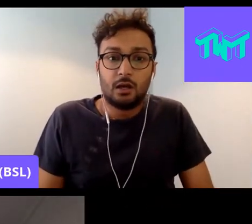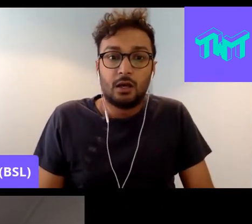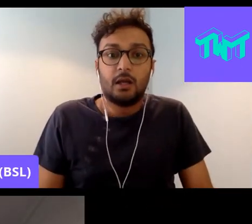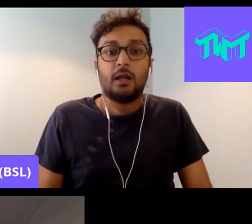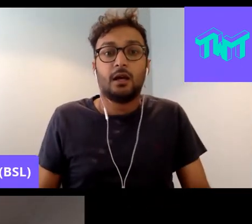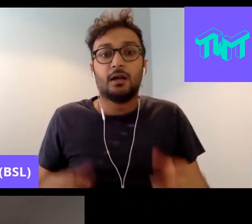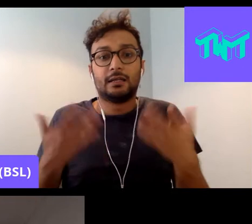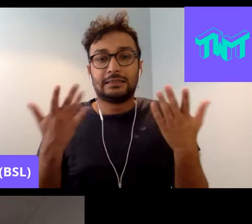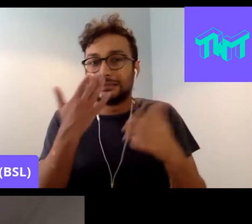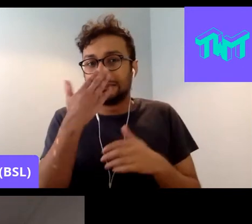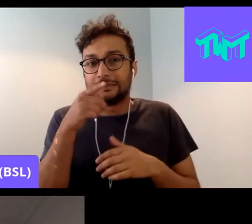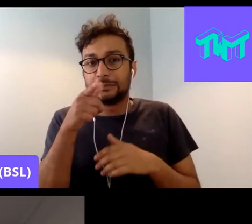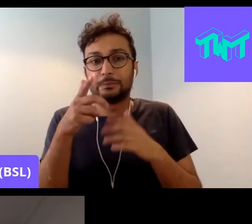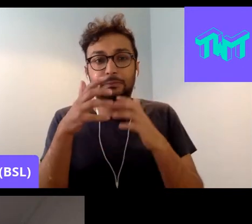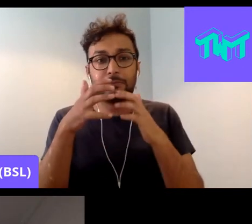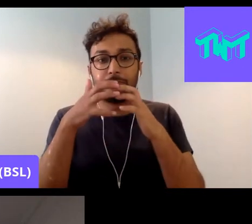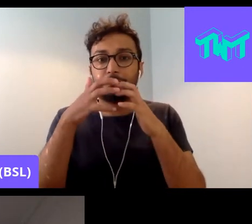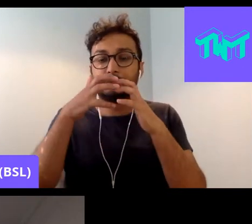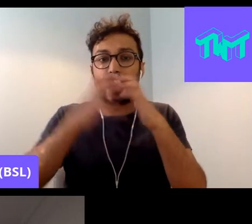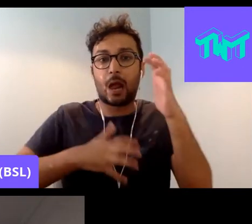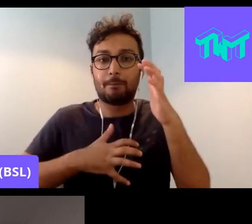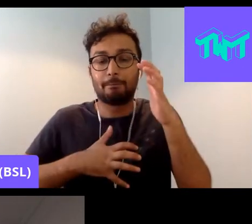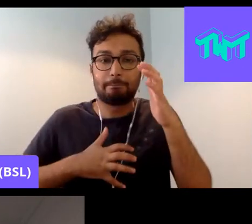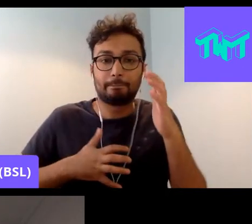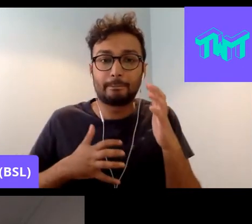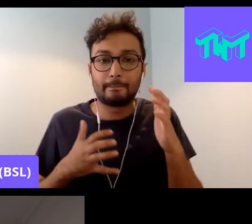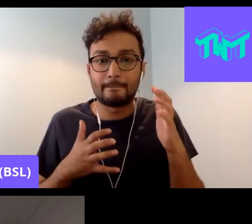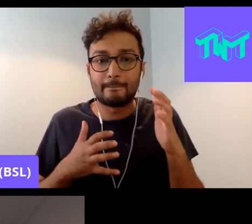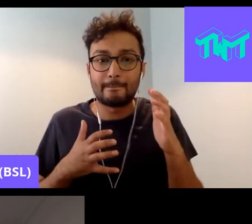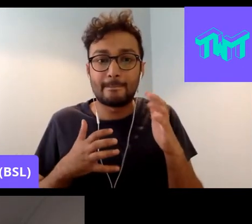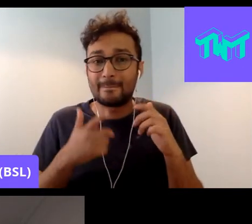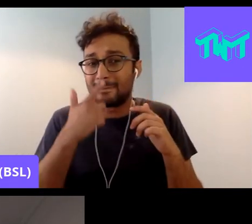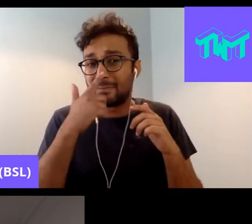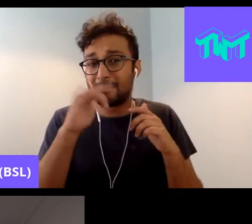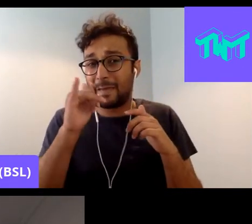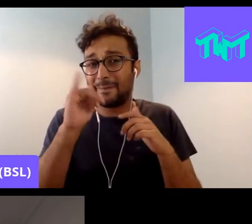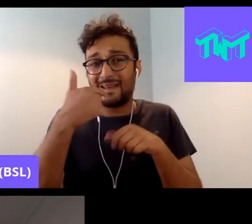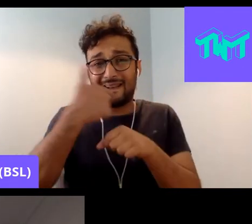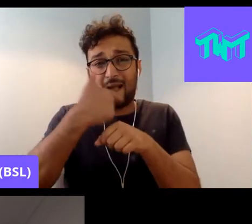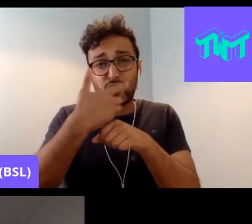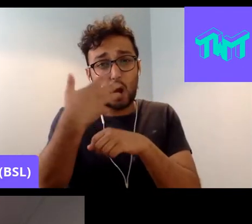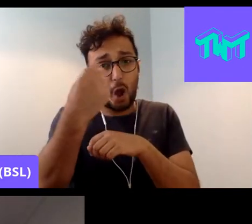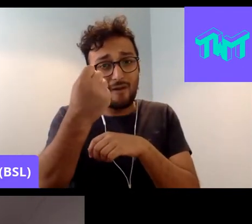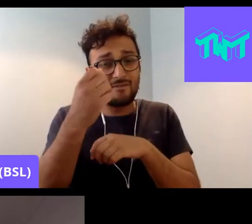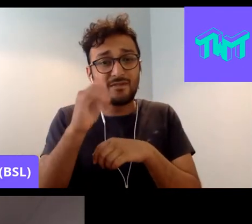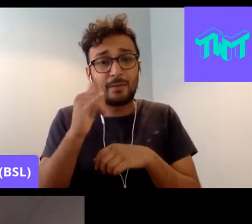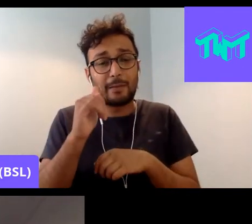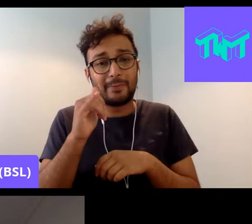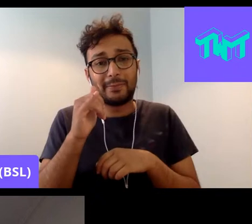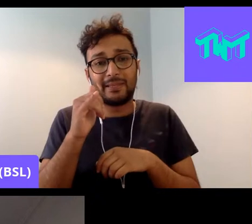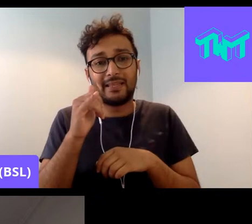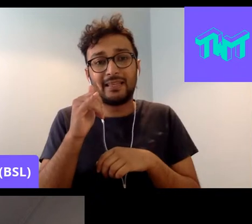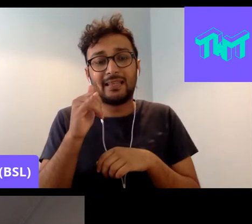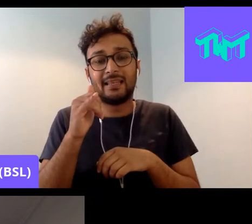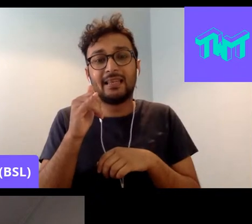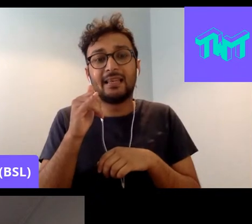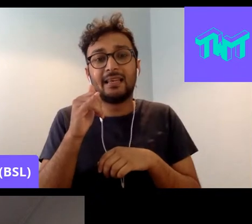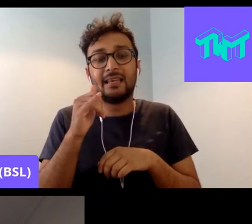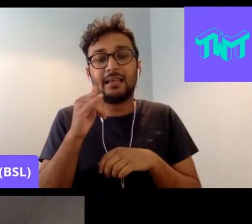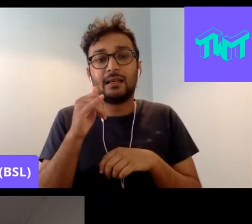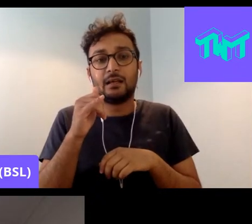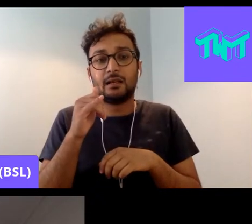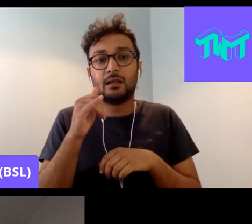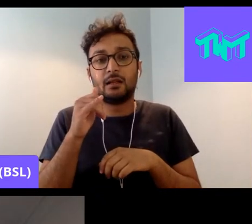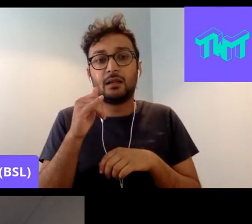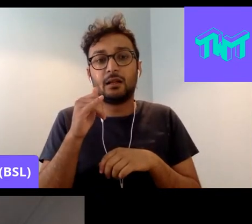Amrit, we seem to have, you seem to have frozen. Is it possible for you to turn your camera off and just have your volume, please? Are not simply, you know,